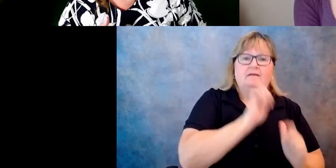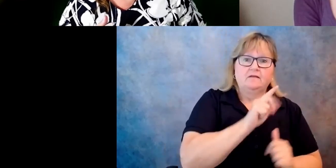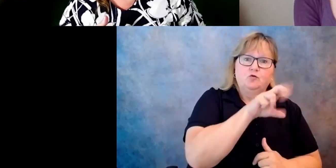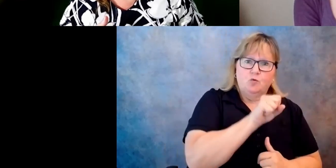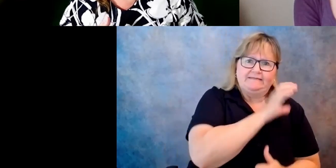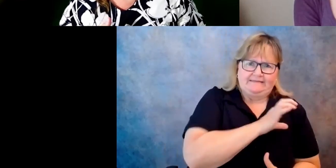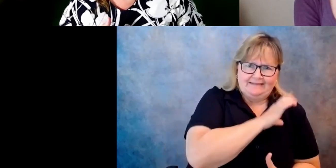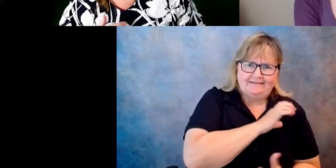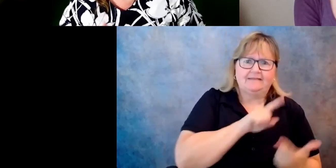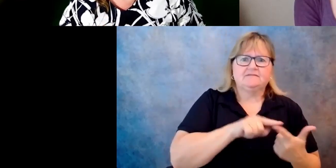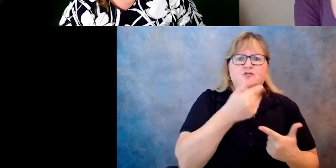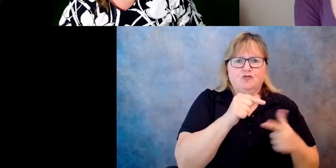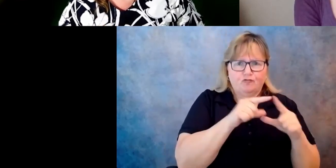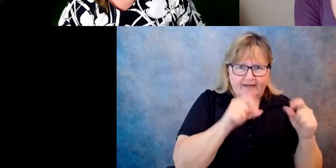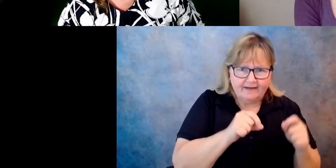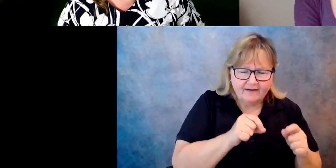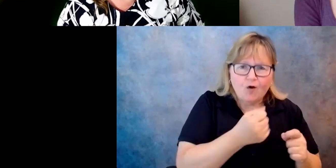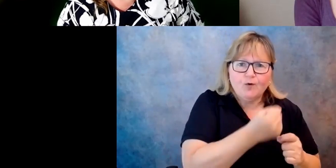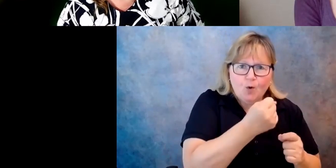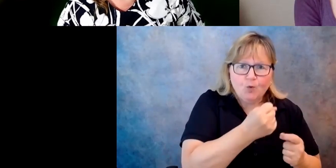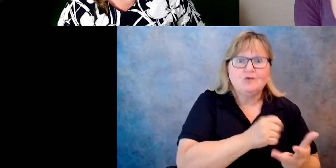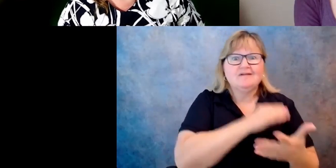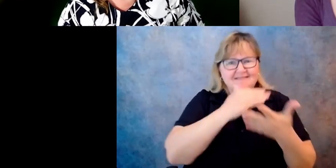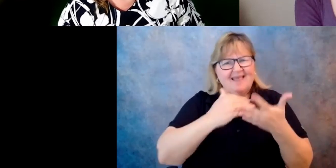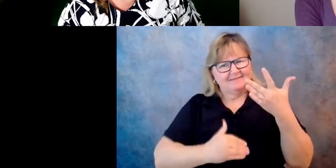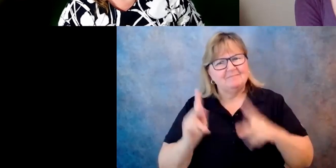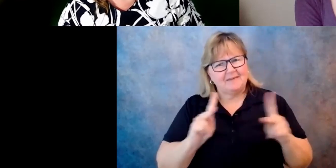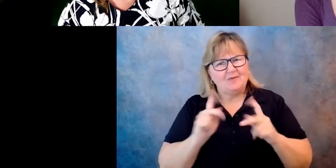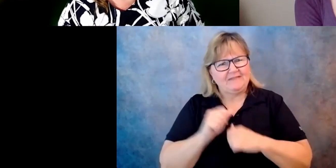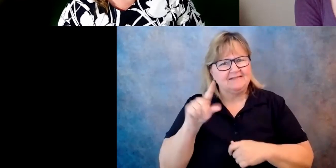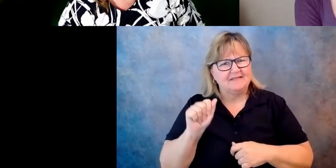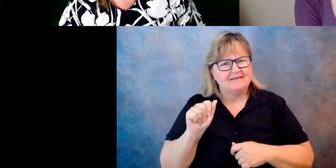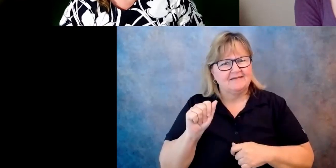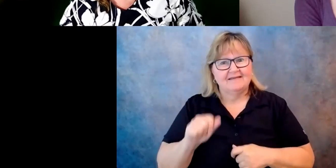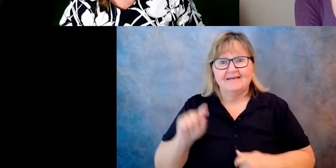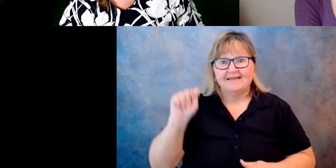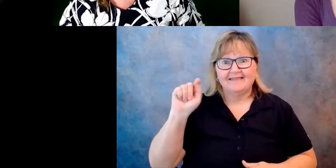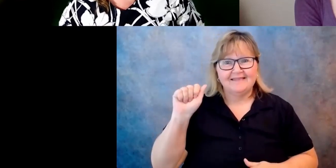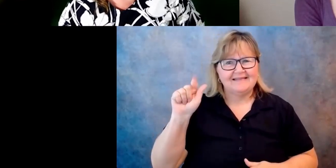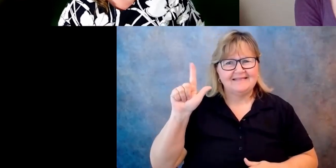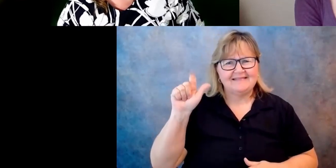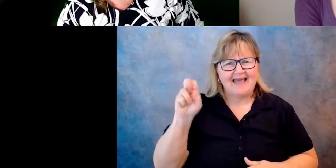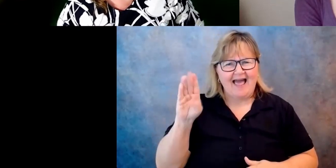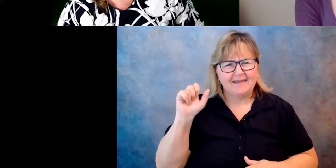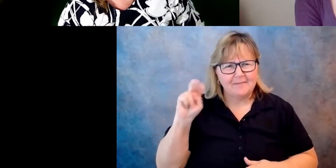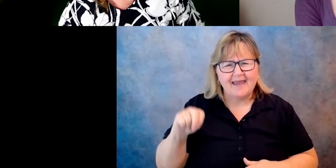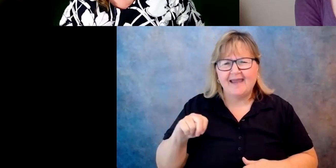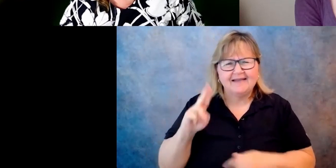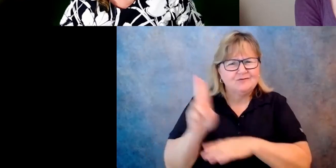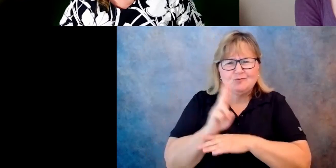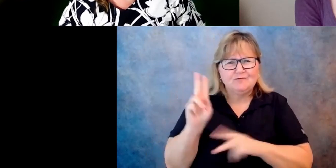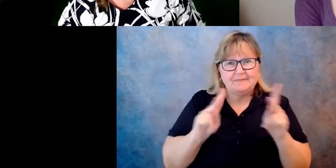Um, we know that the Taliban has used people with disabilities, especially those with intellectual and developmental